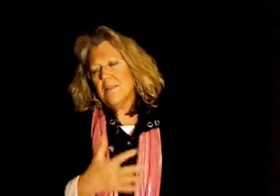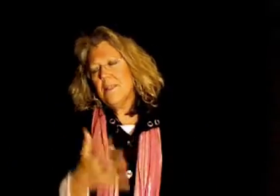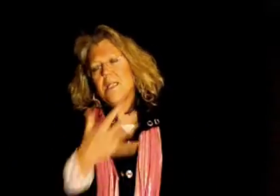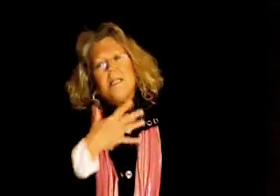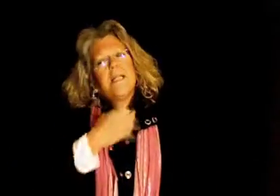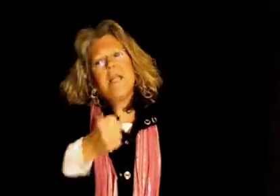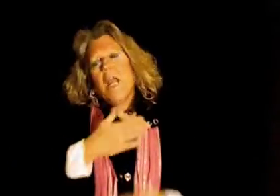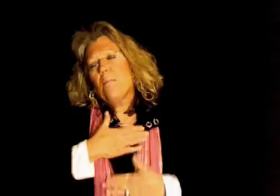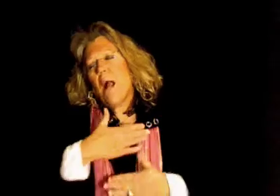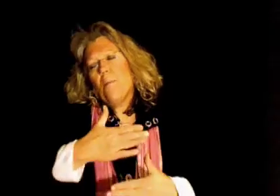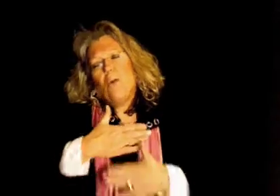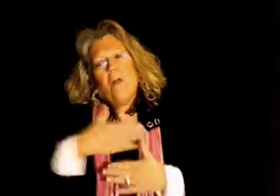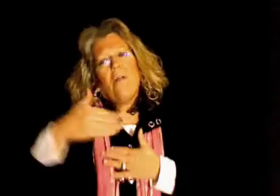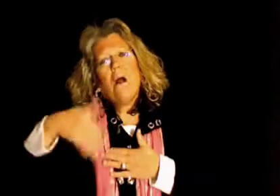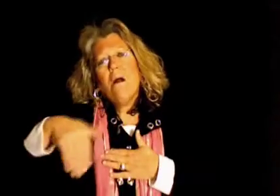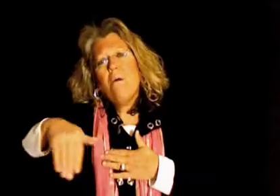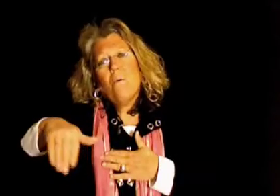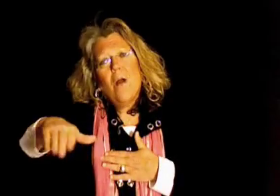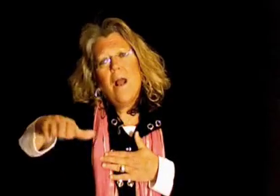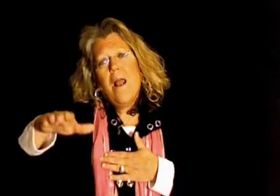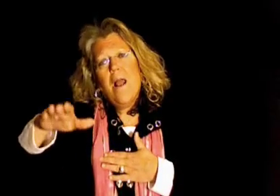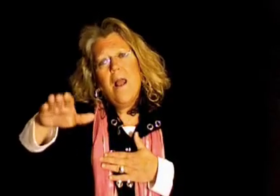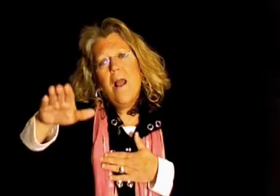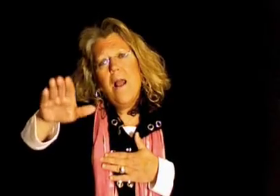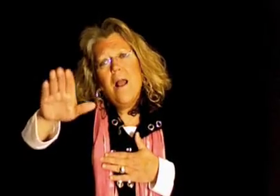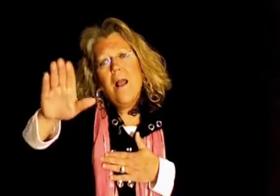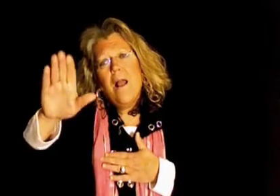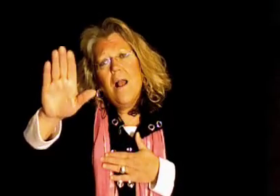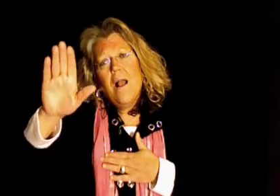Take my breath away